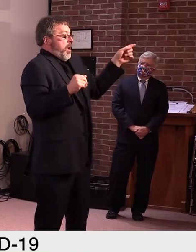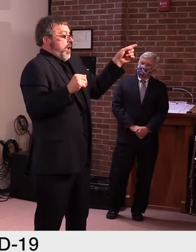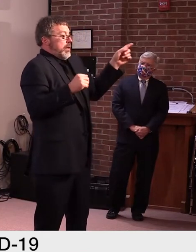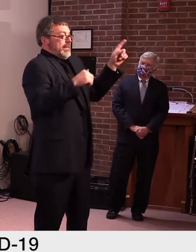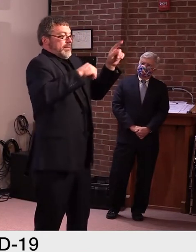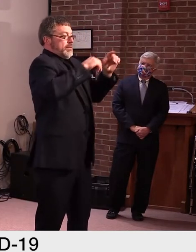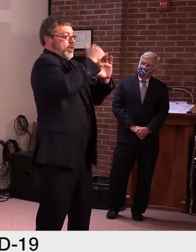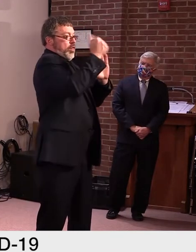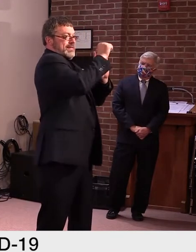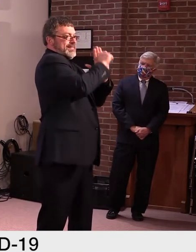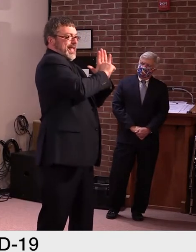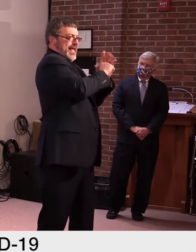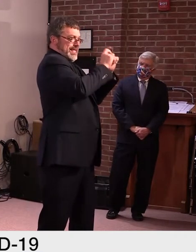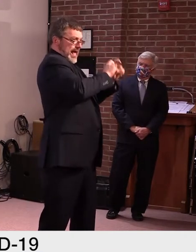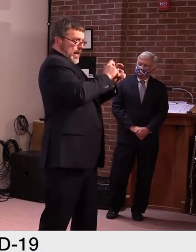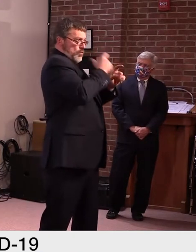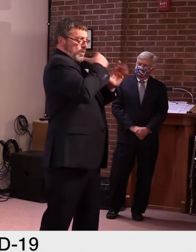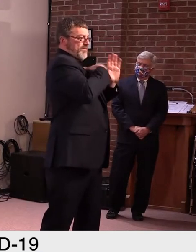Mr. Peechek.